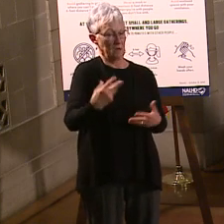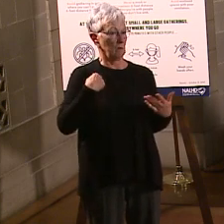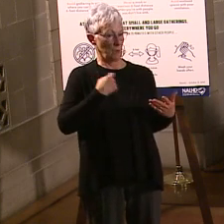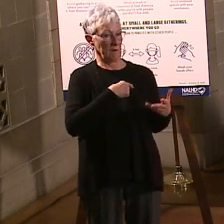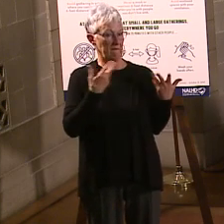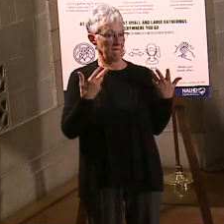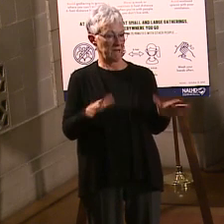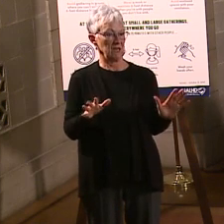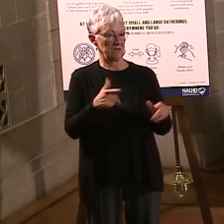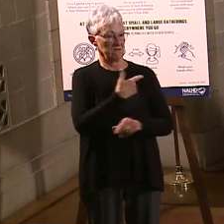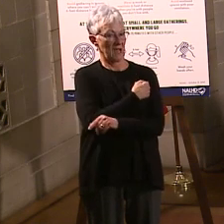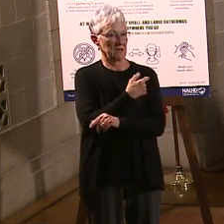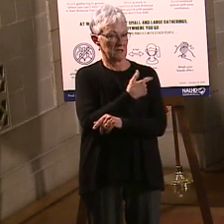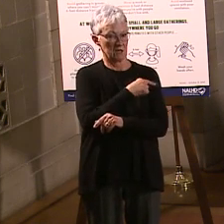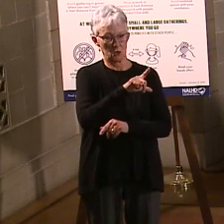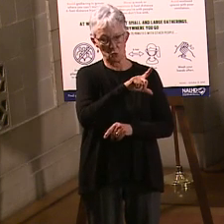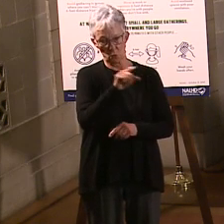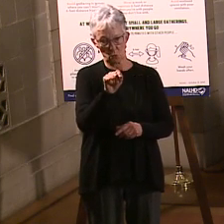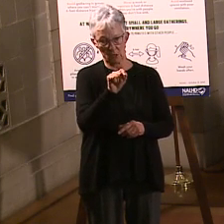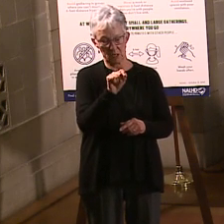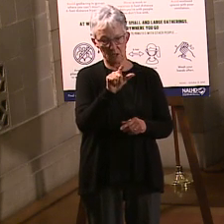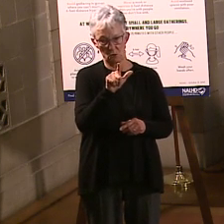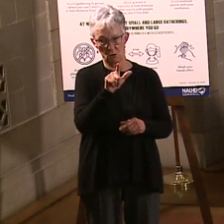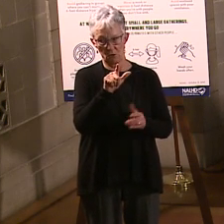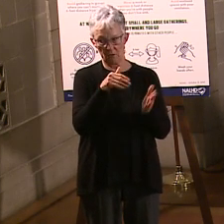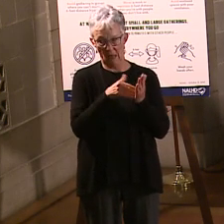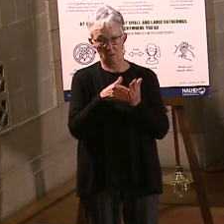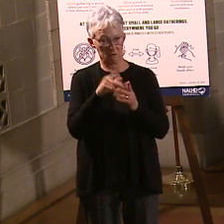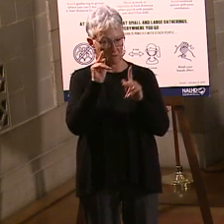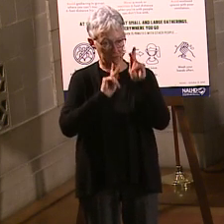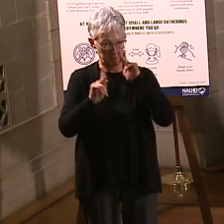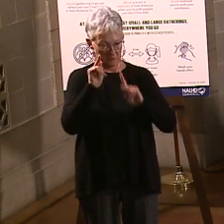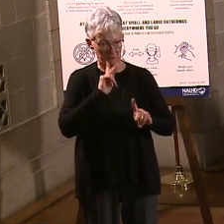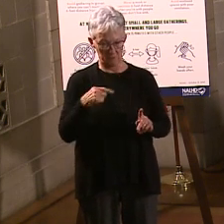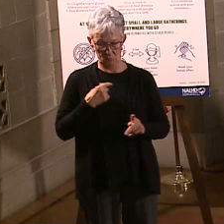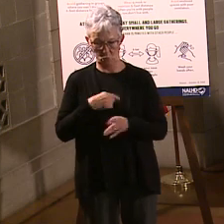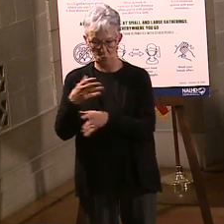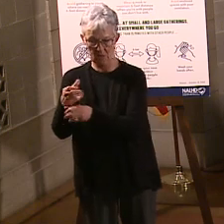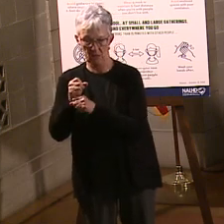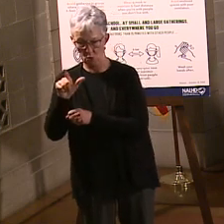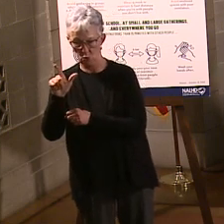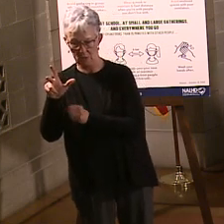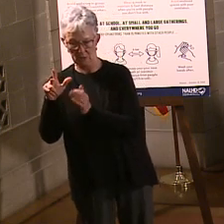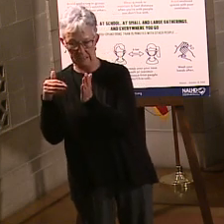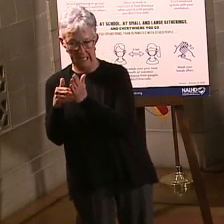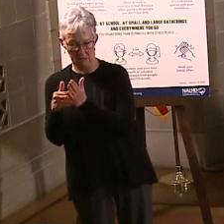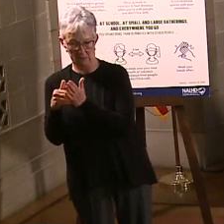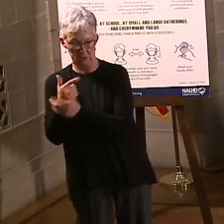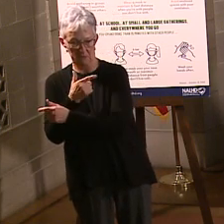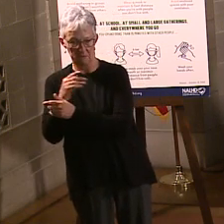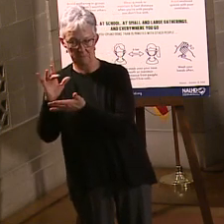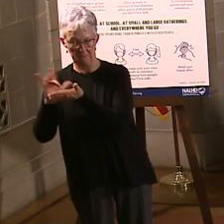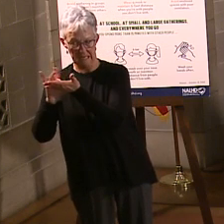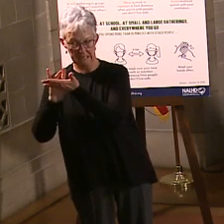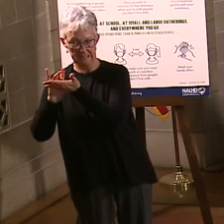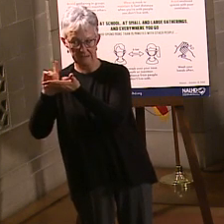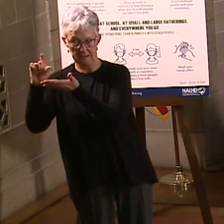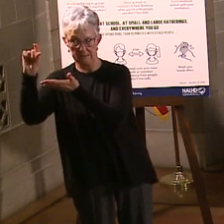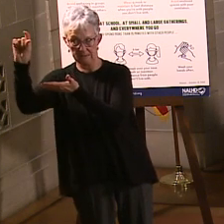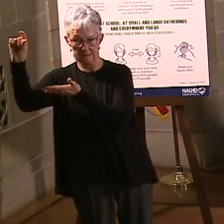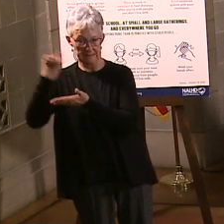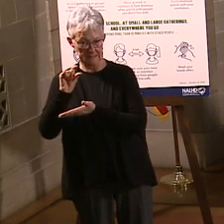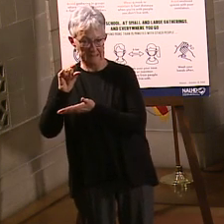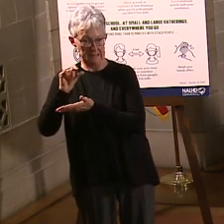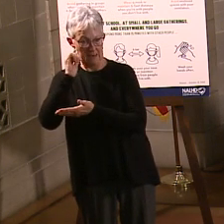people. So that's good news. We get about 23,500 every week. So that shows that we're being able to get those vaccines out. I want to